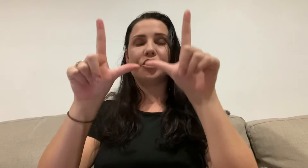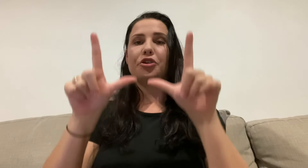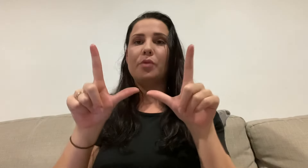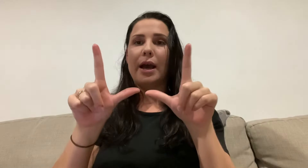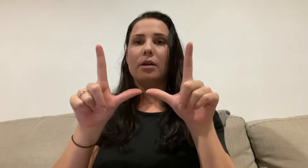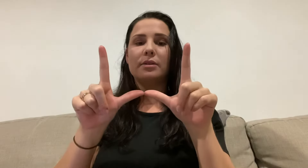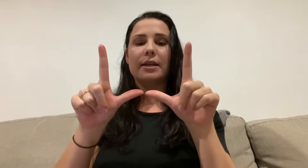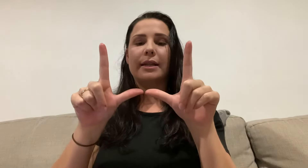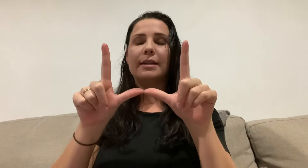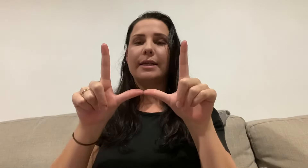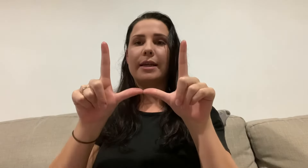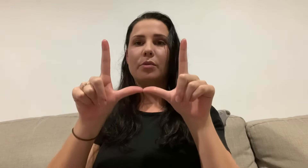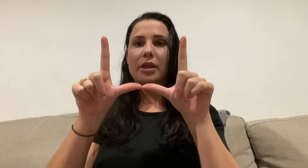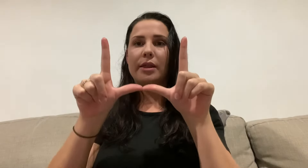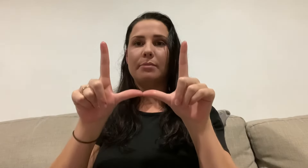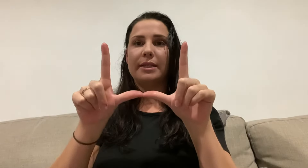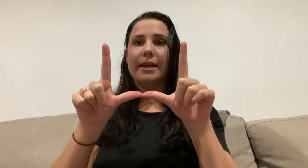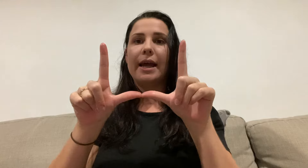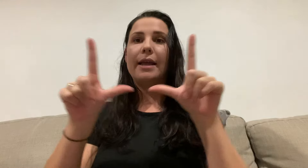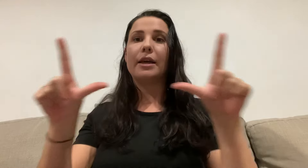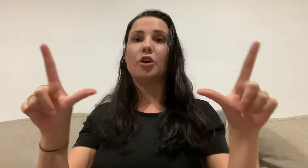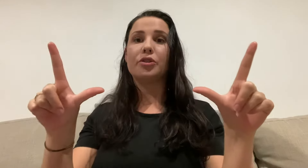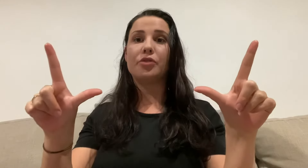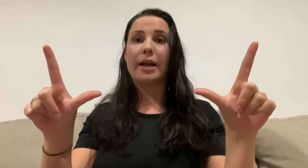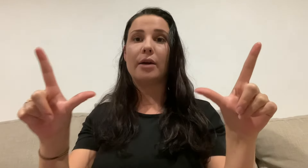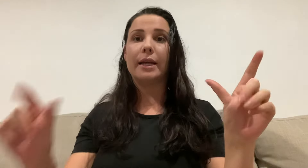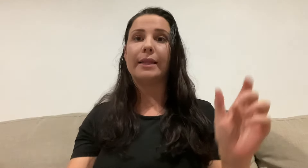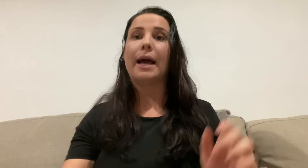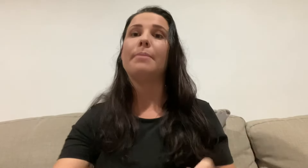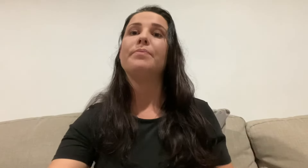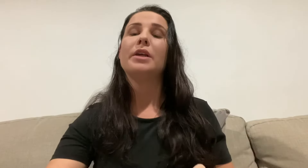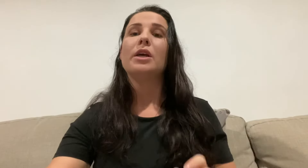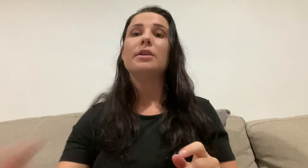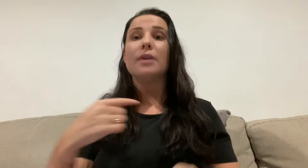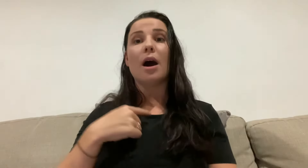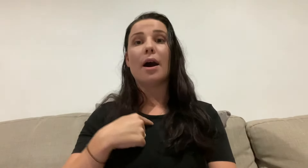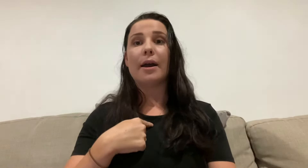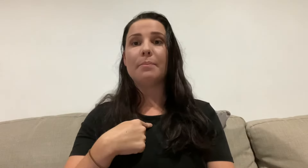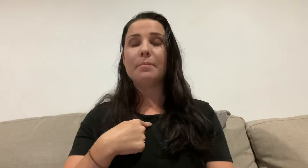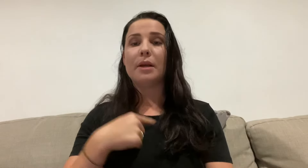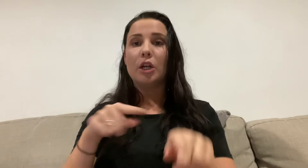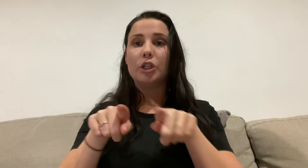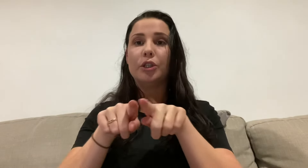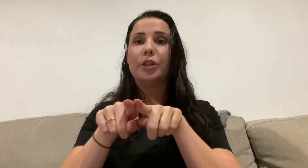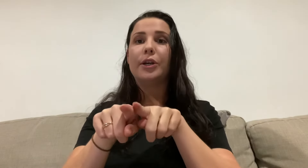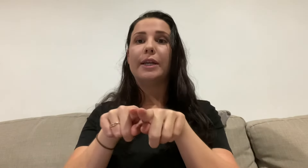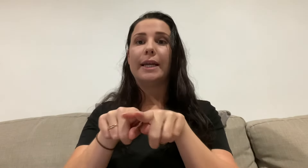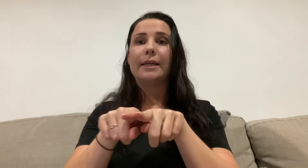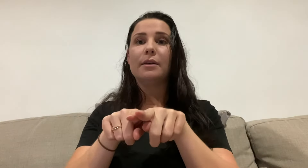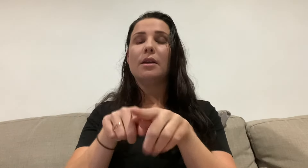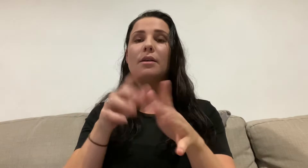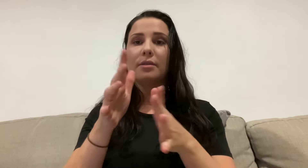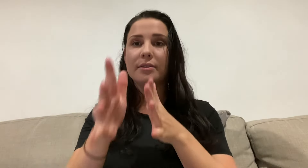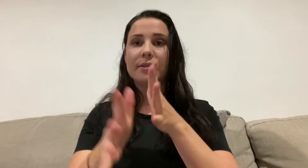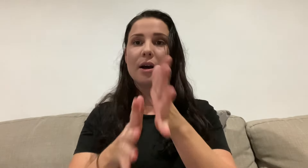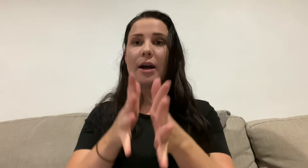two L's like that together with the thumbs together and then go straight out like that. So I'm learning sign